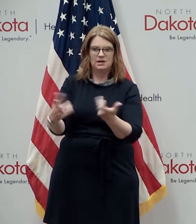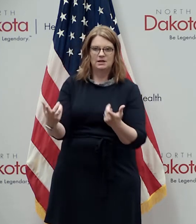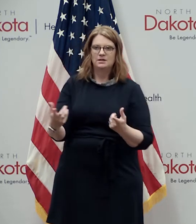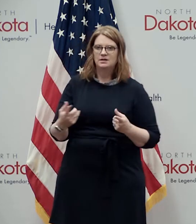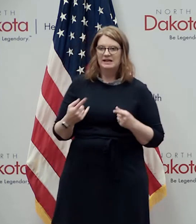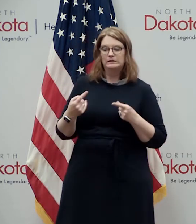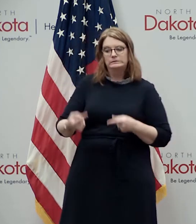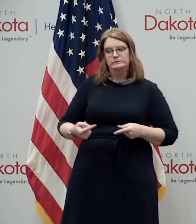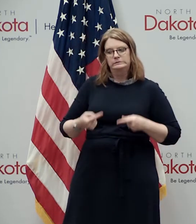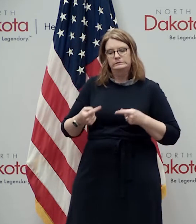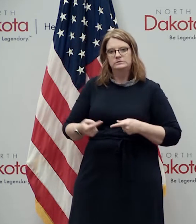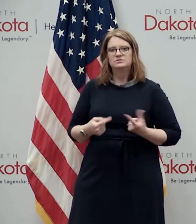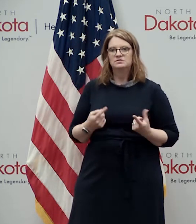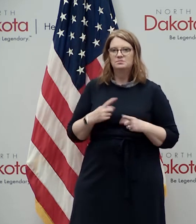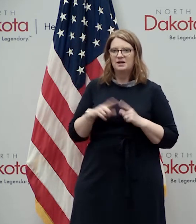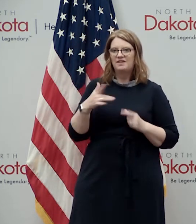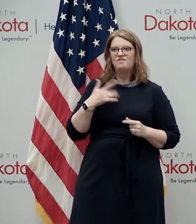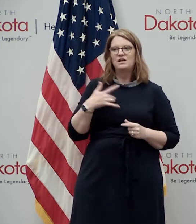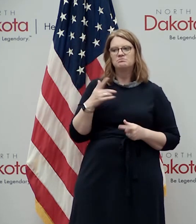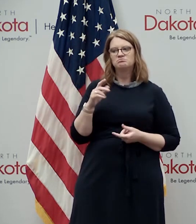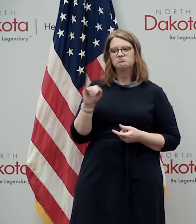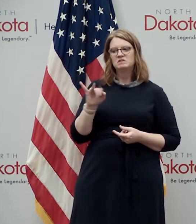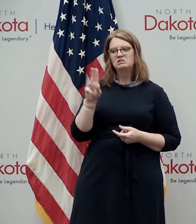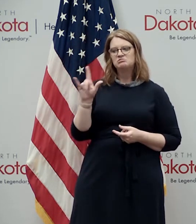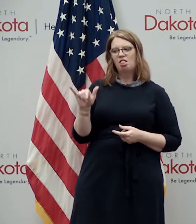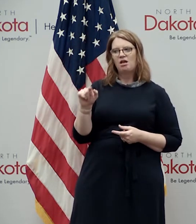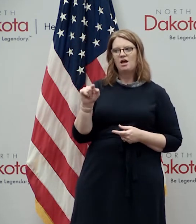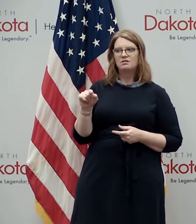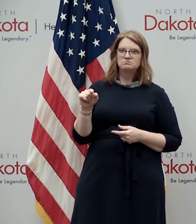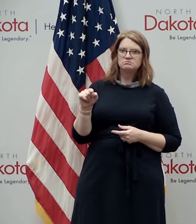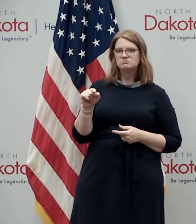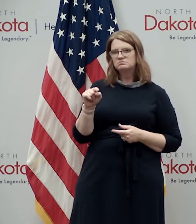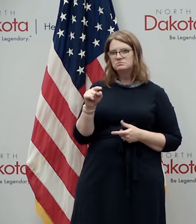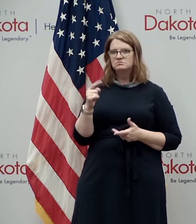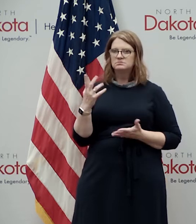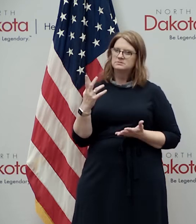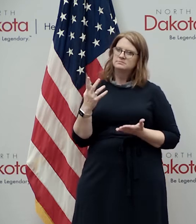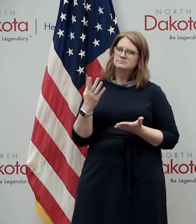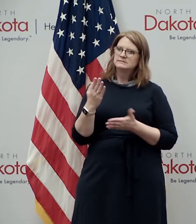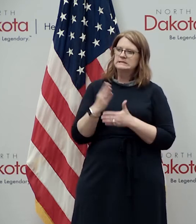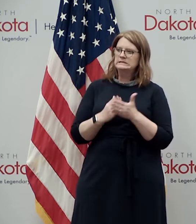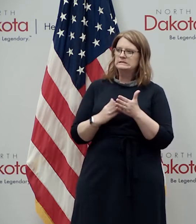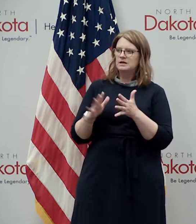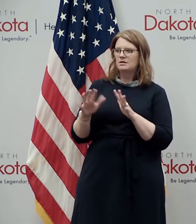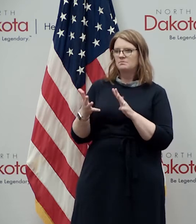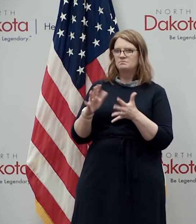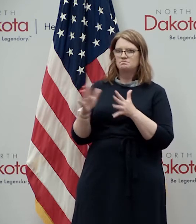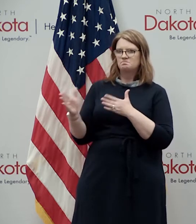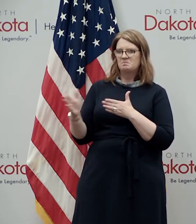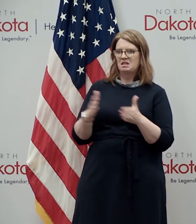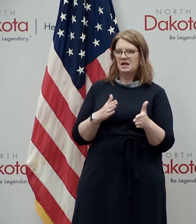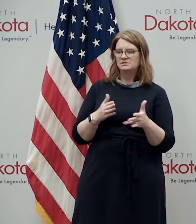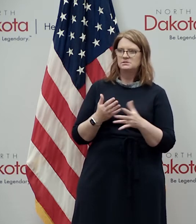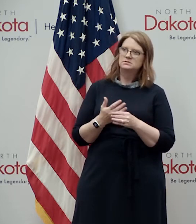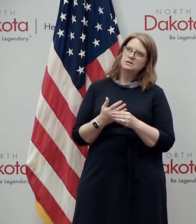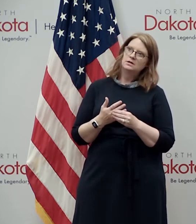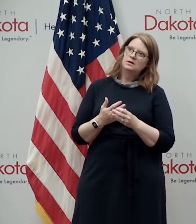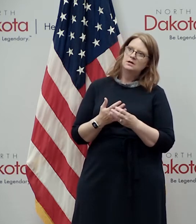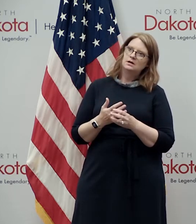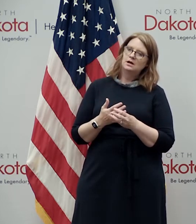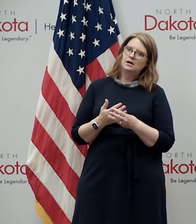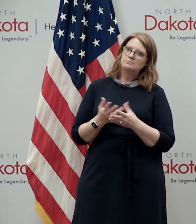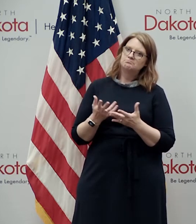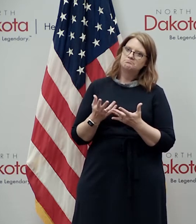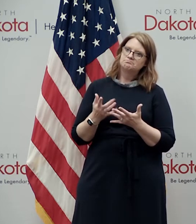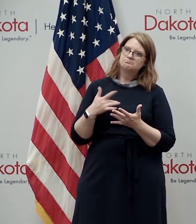i i'm confident that by july we'll have uh things surfacing and i would think the direction will be a combination of of